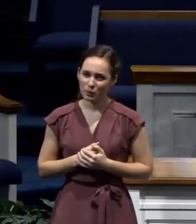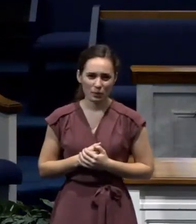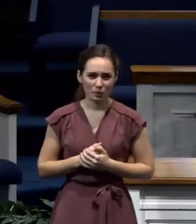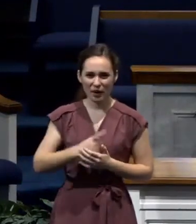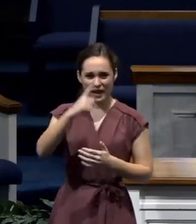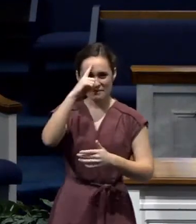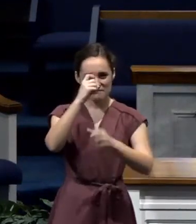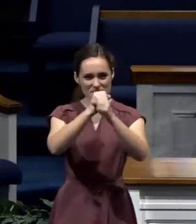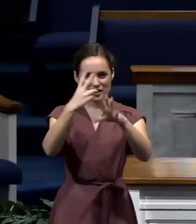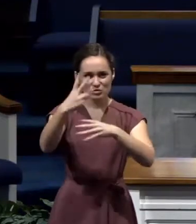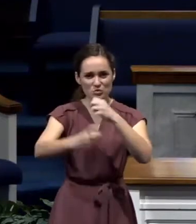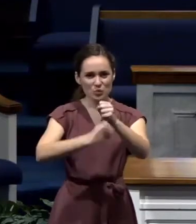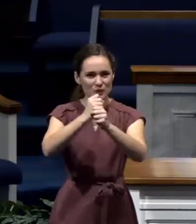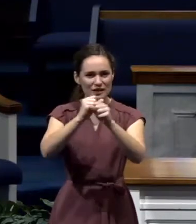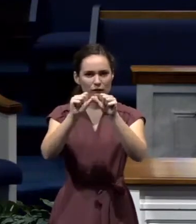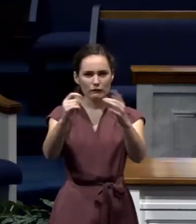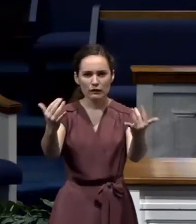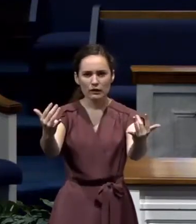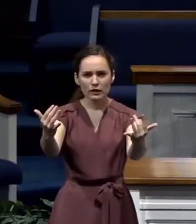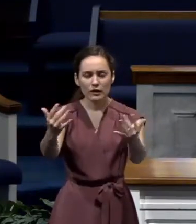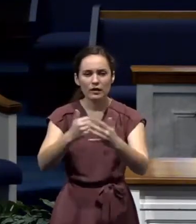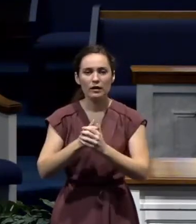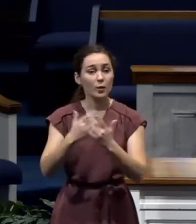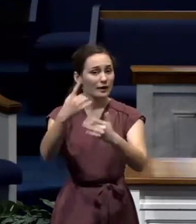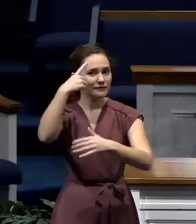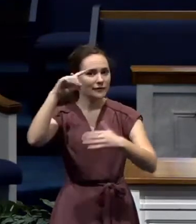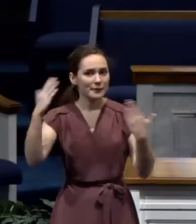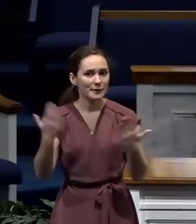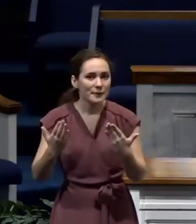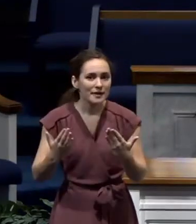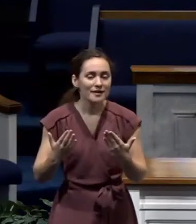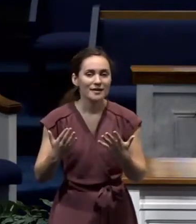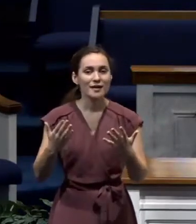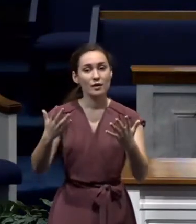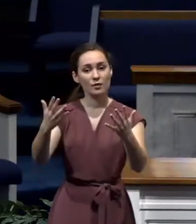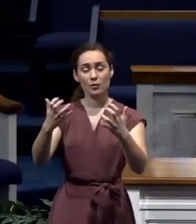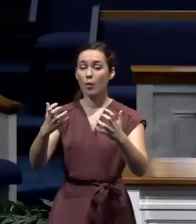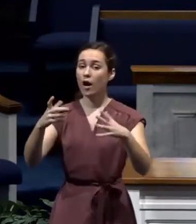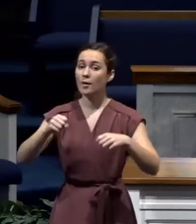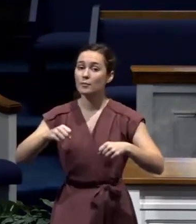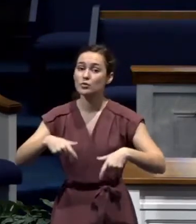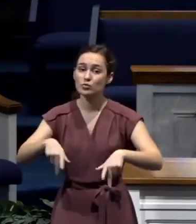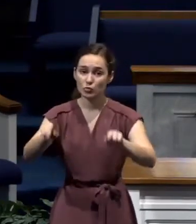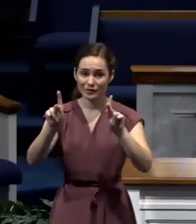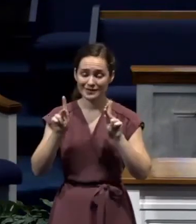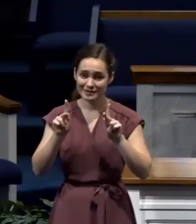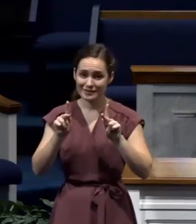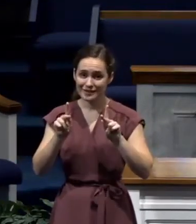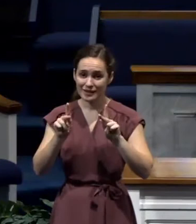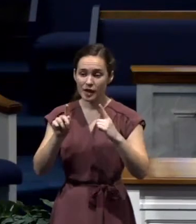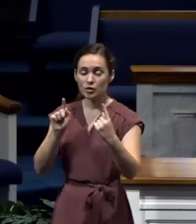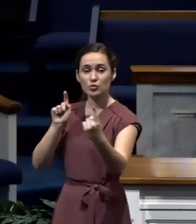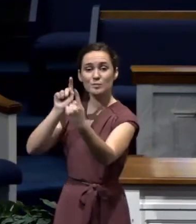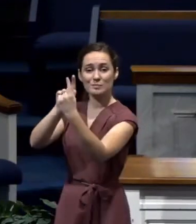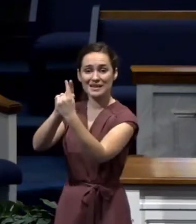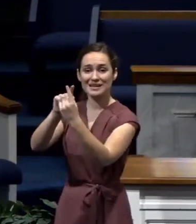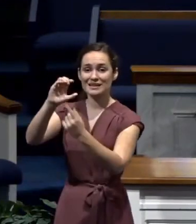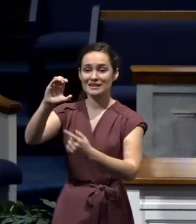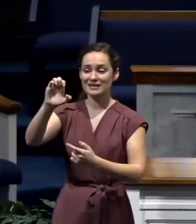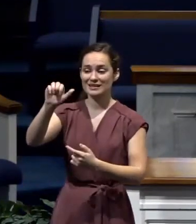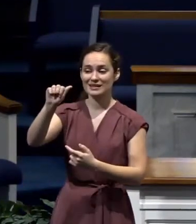that. Just waiting there. And what was he waiting for? He was waiting for the opportunity to appear before Caesar